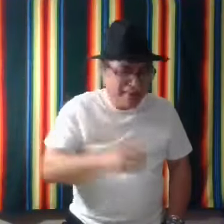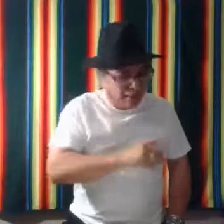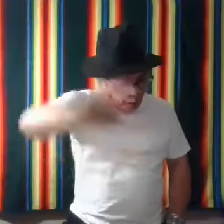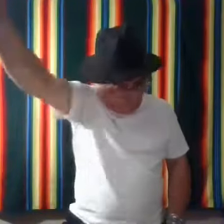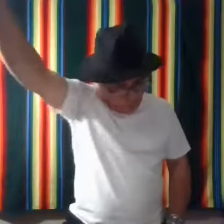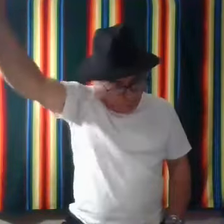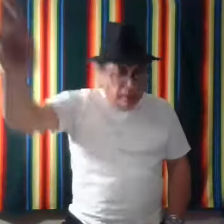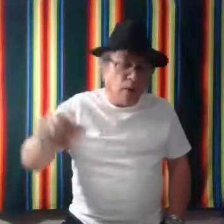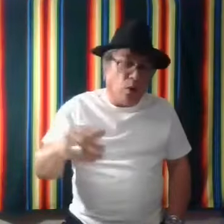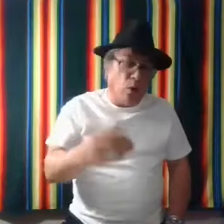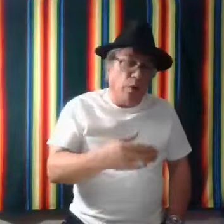Go. Go. Or.